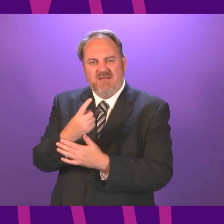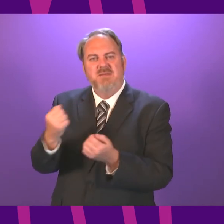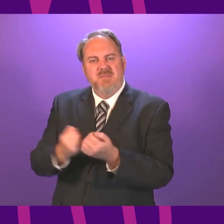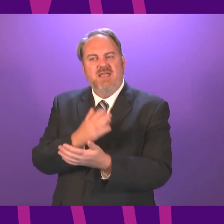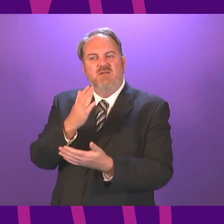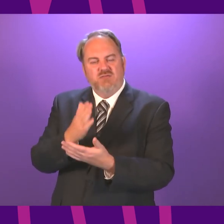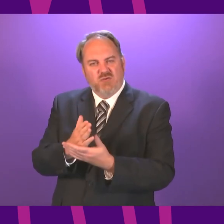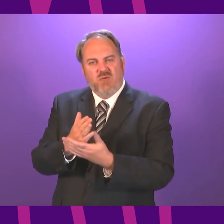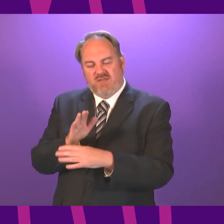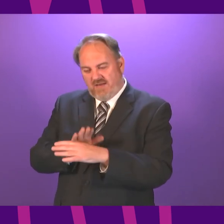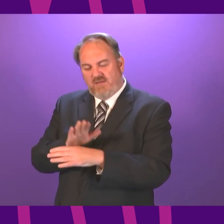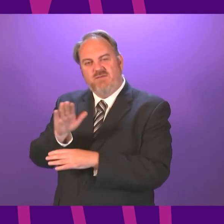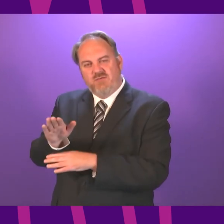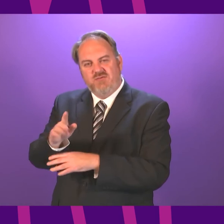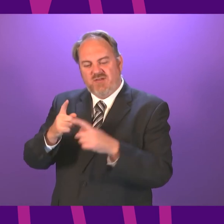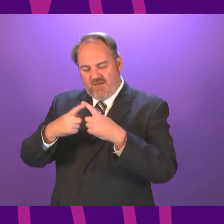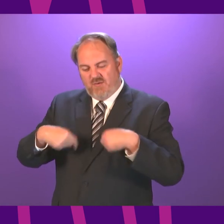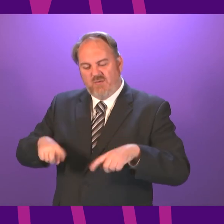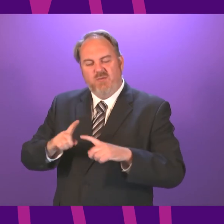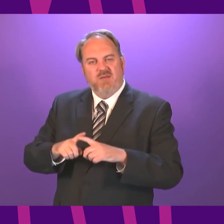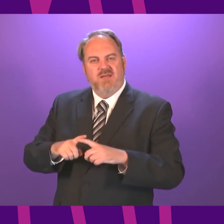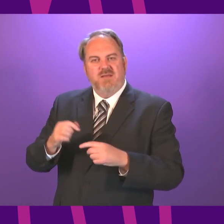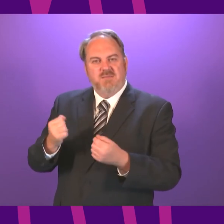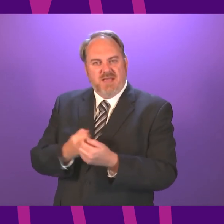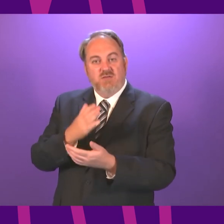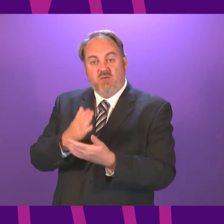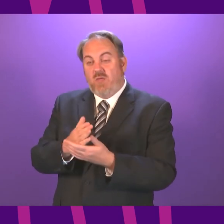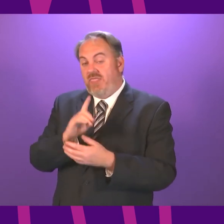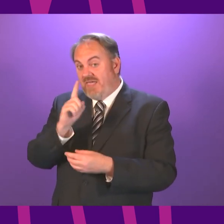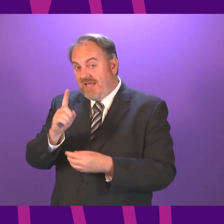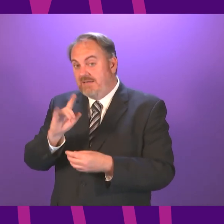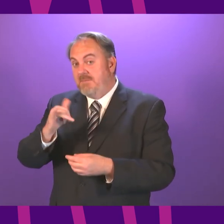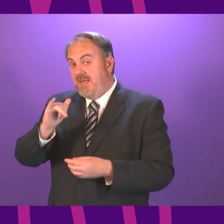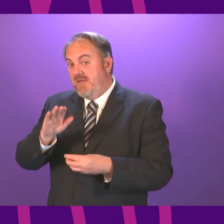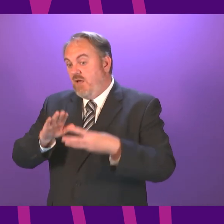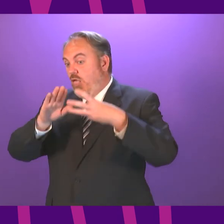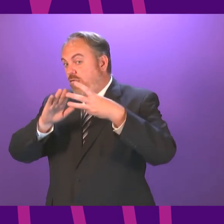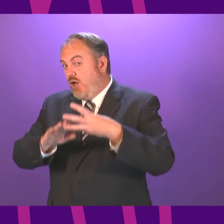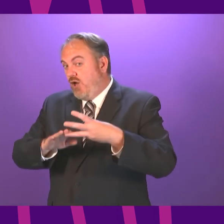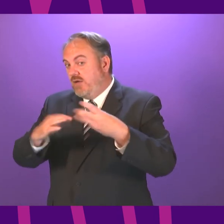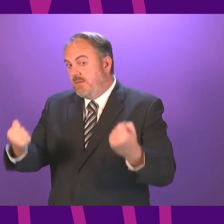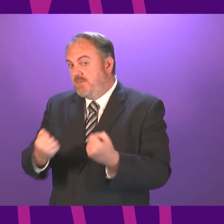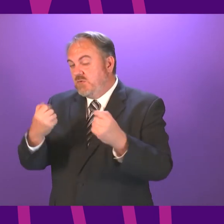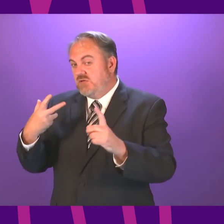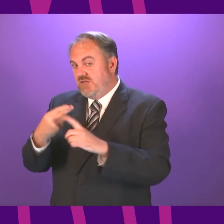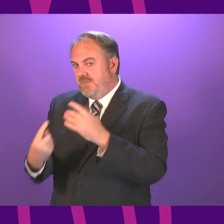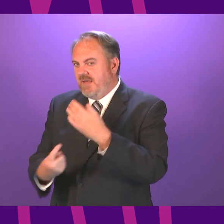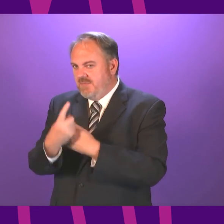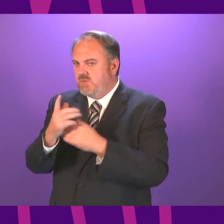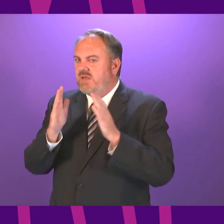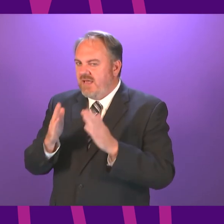forward towards potentially, for example, having booster jabs, that the procedures are tightened up to avoid future errors? First Minister.